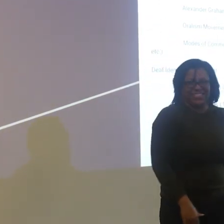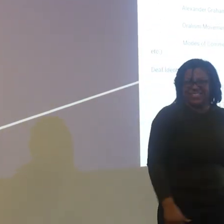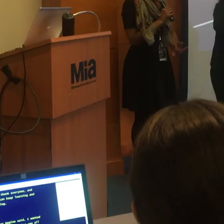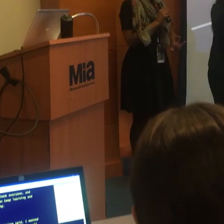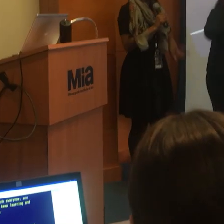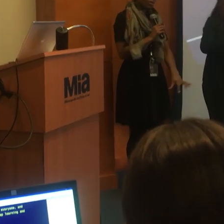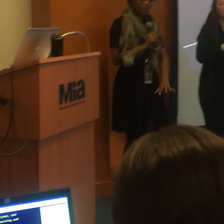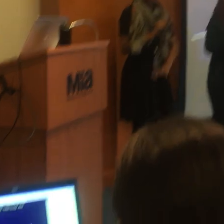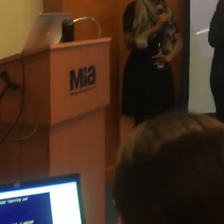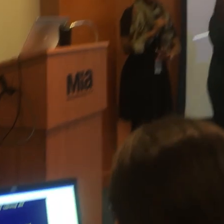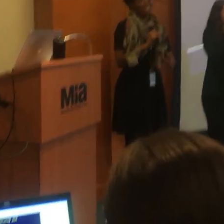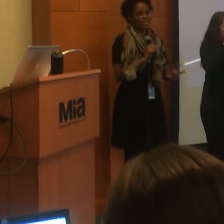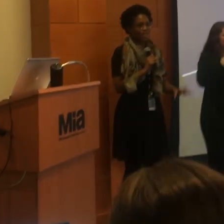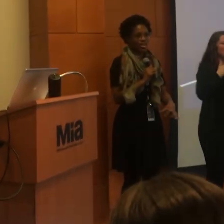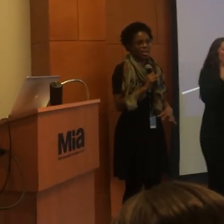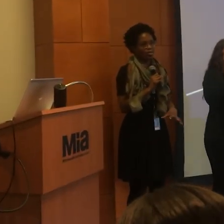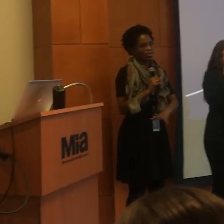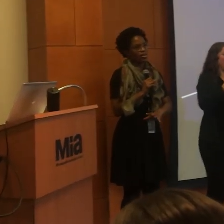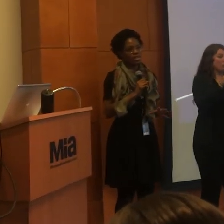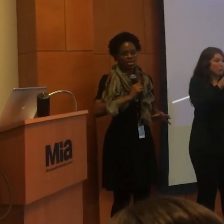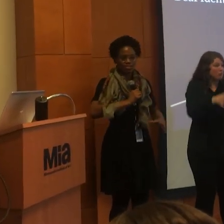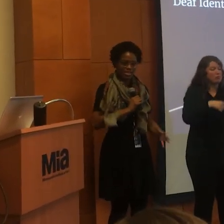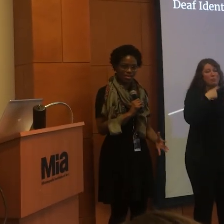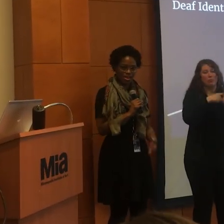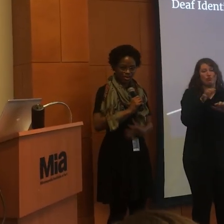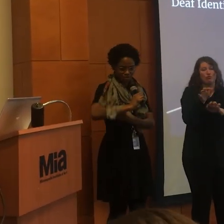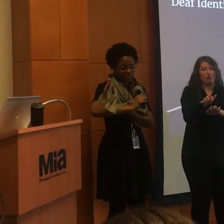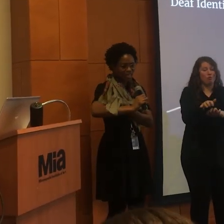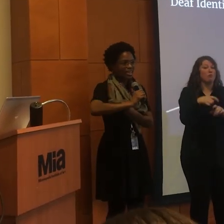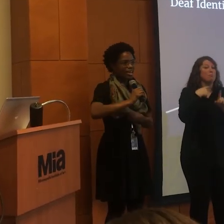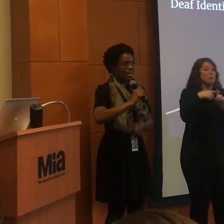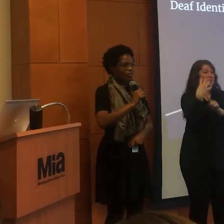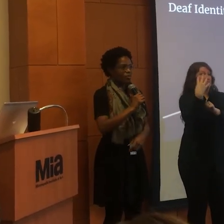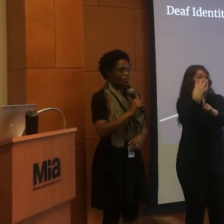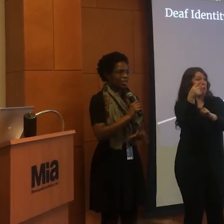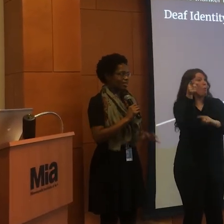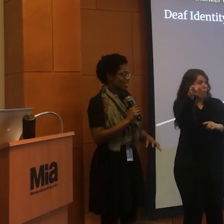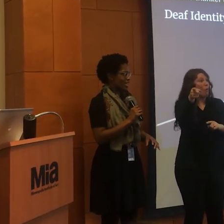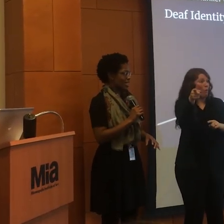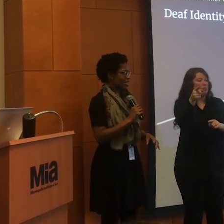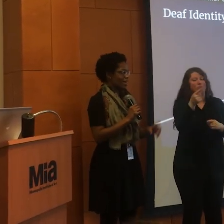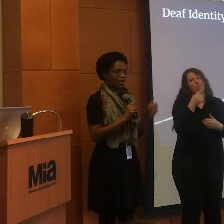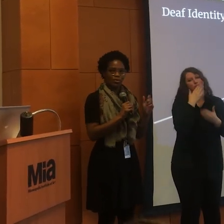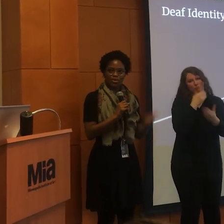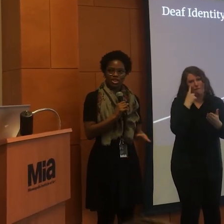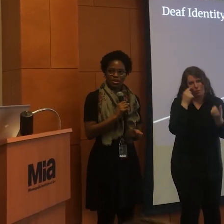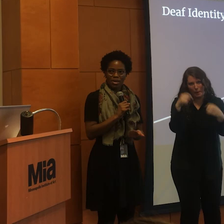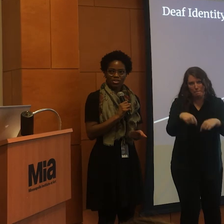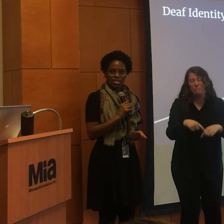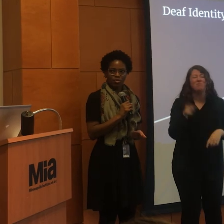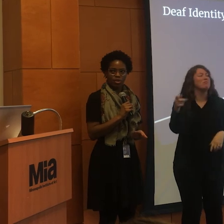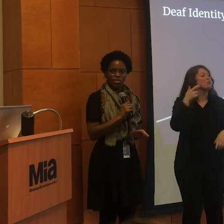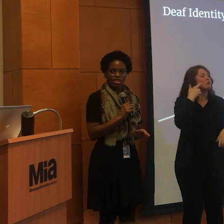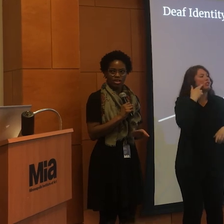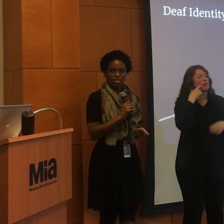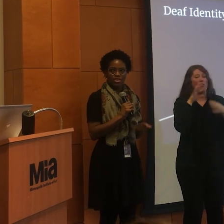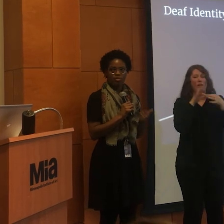Our interpreters and our CART captioner and our videographer for being here today. Regina mentioned we'll share some